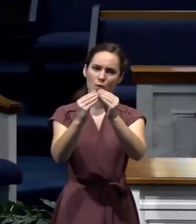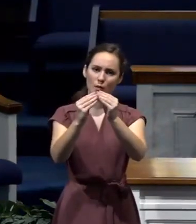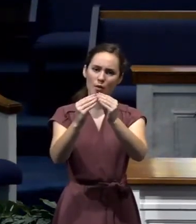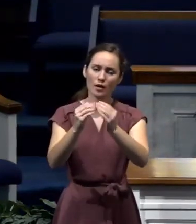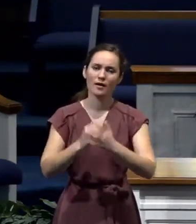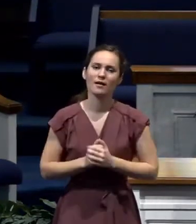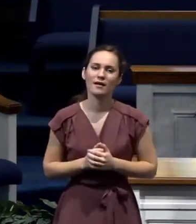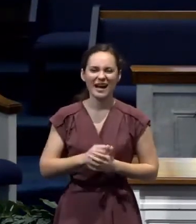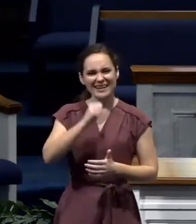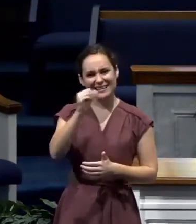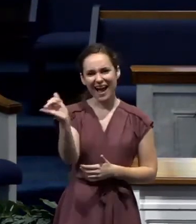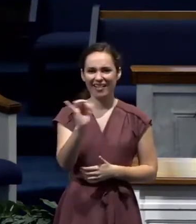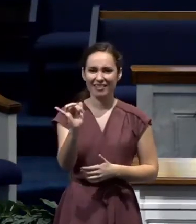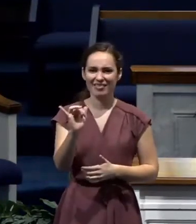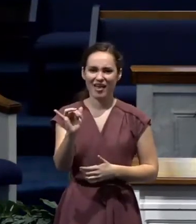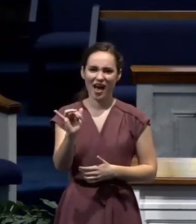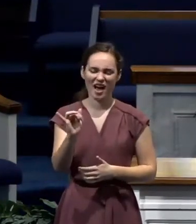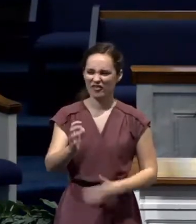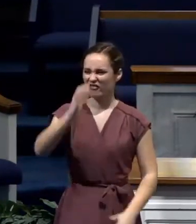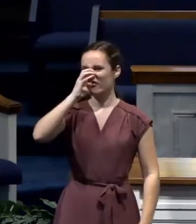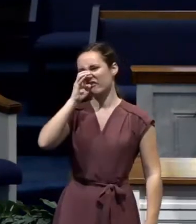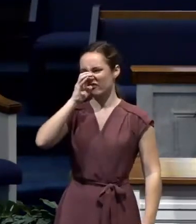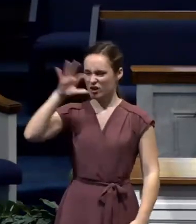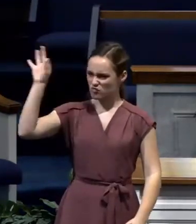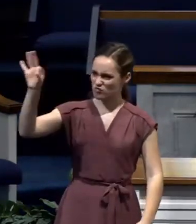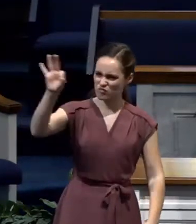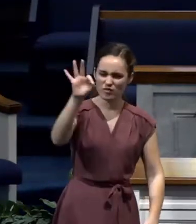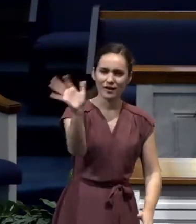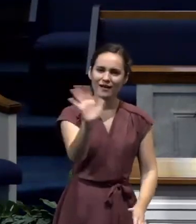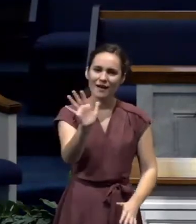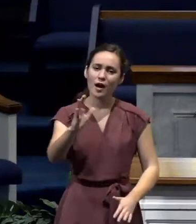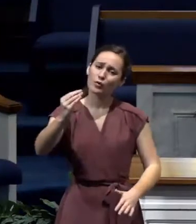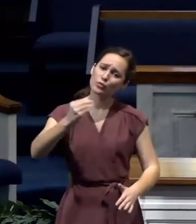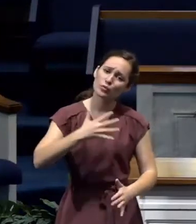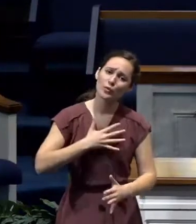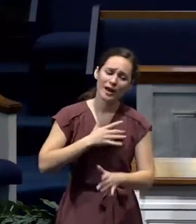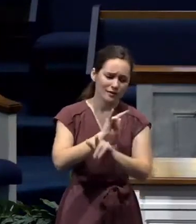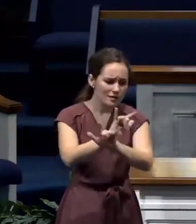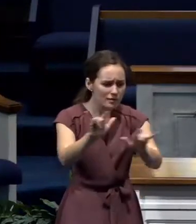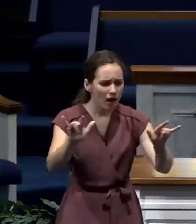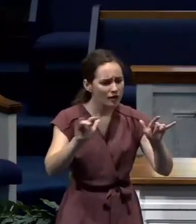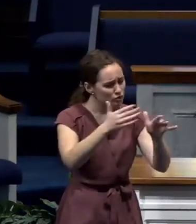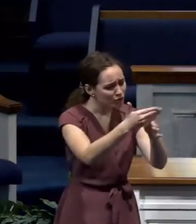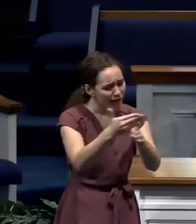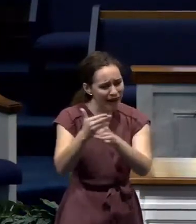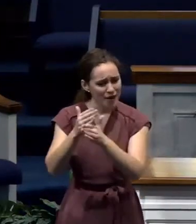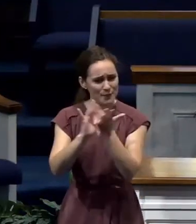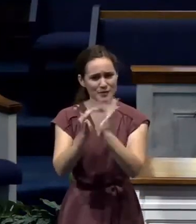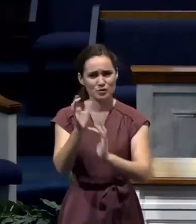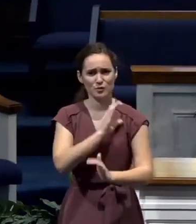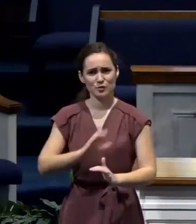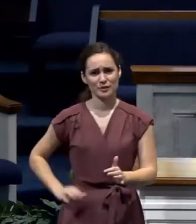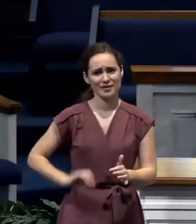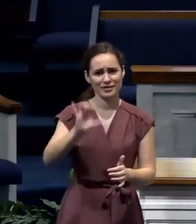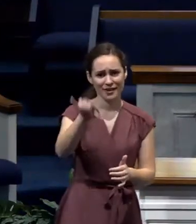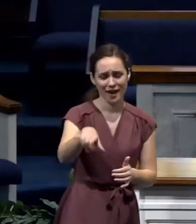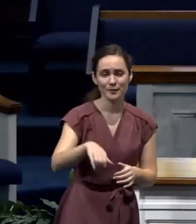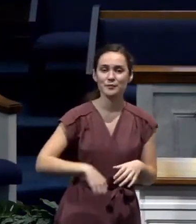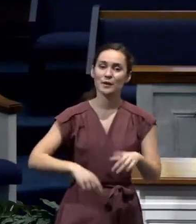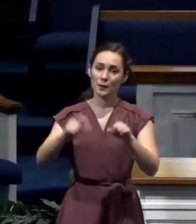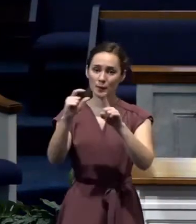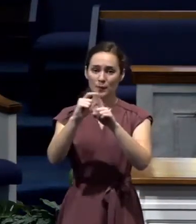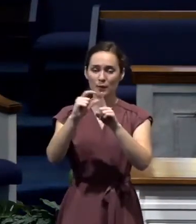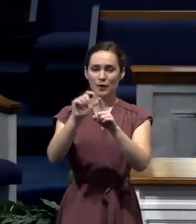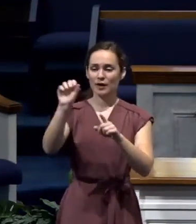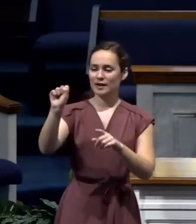but they were graciously telling others, with boldness about the Lord Jesus Christ. The word speak here doesn't mean preach. It's